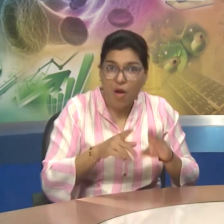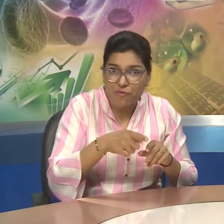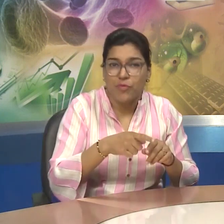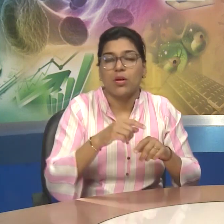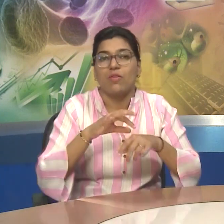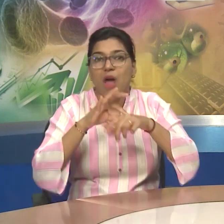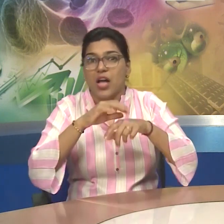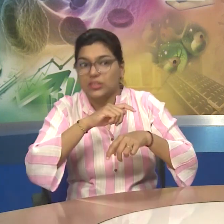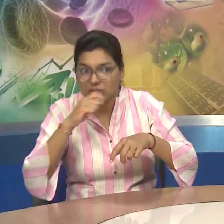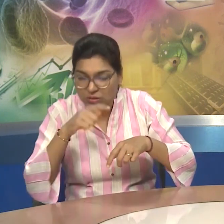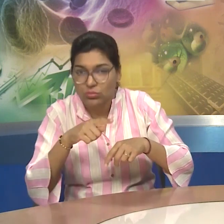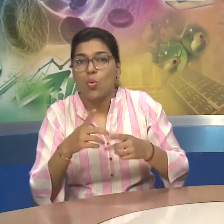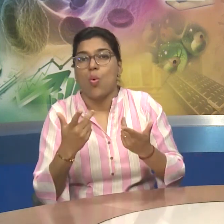Brain Food